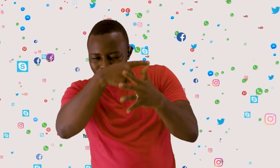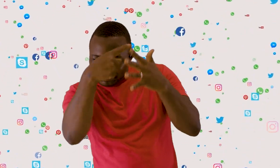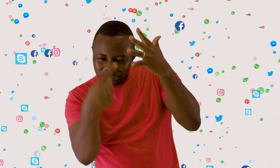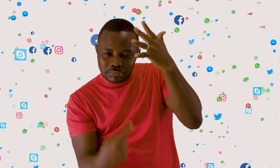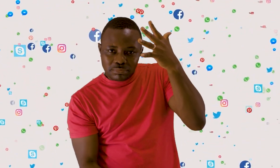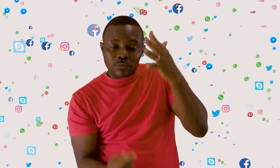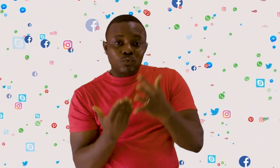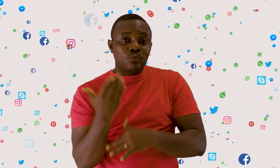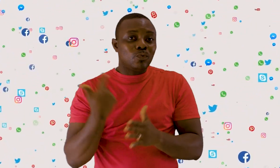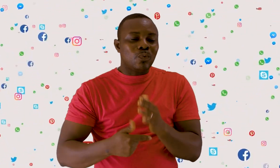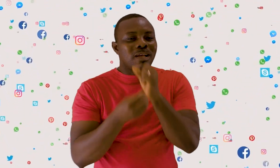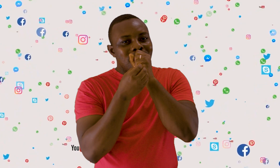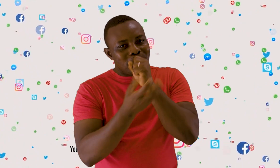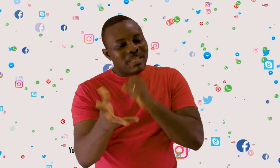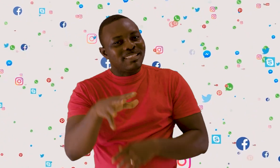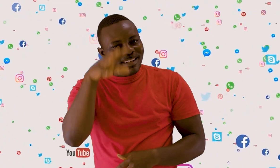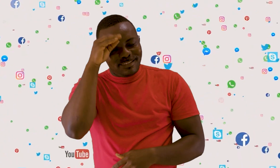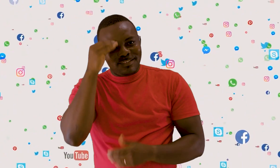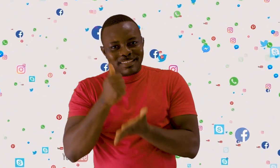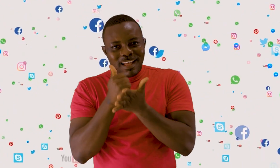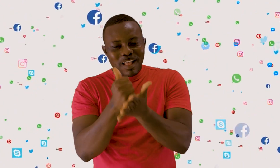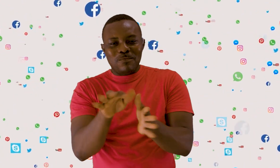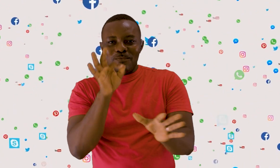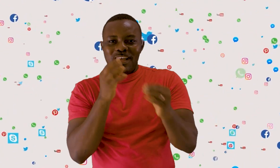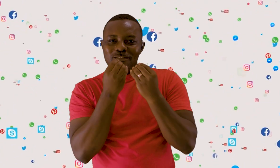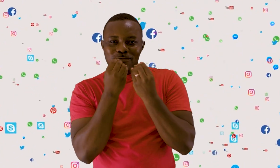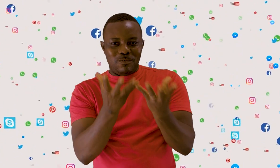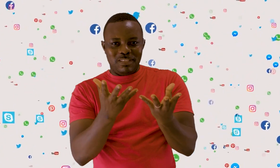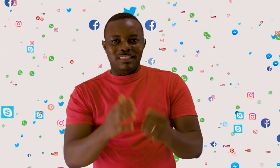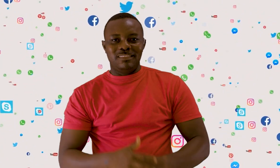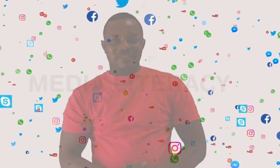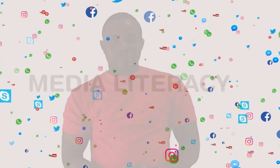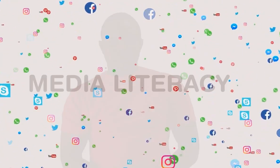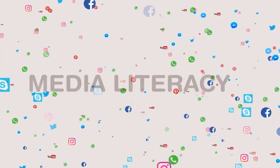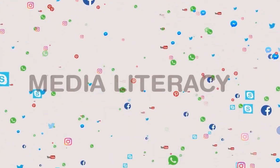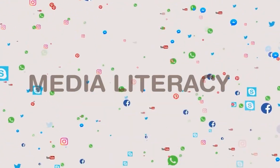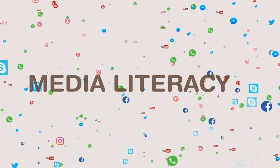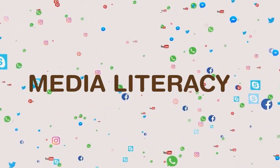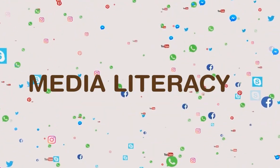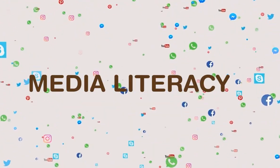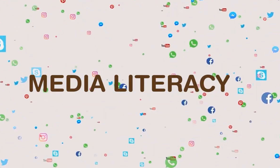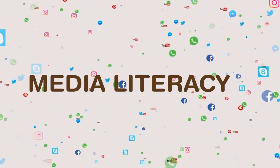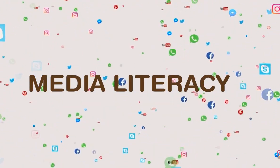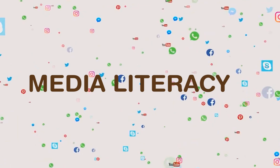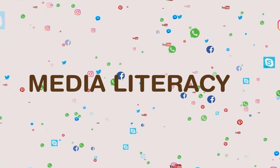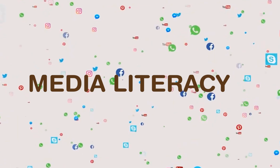All of this information is more accessible and understandable through media literacy. See